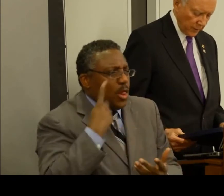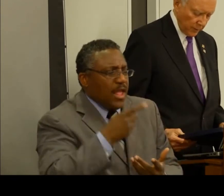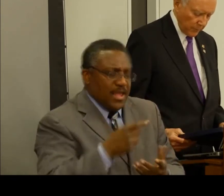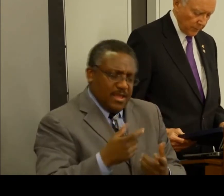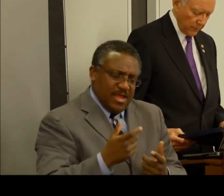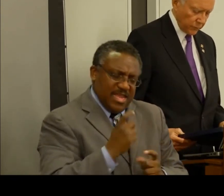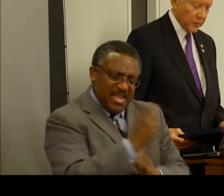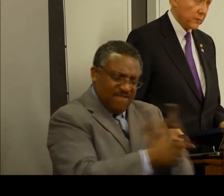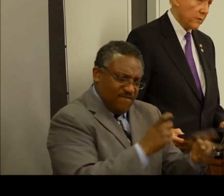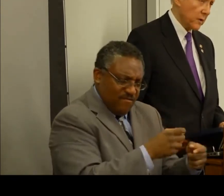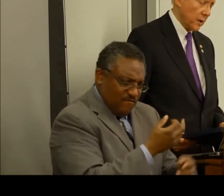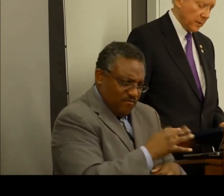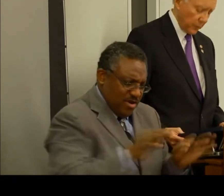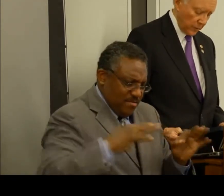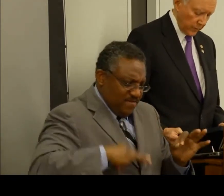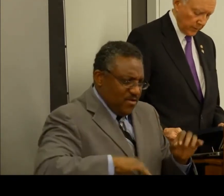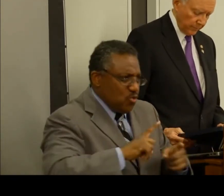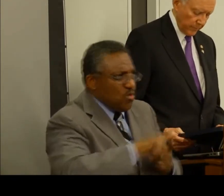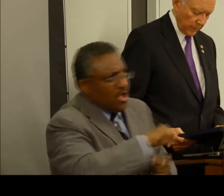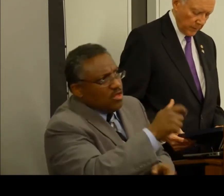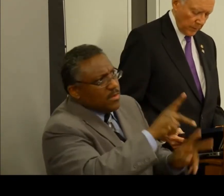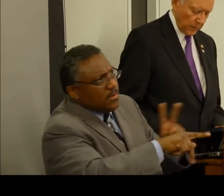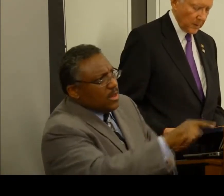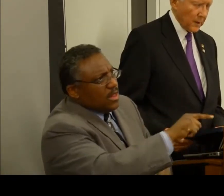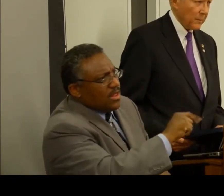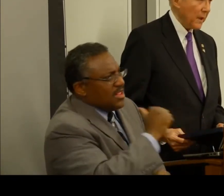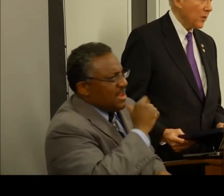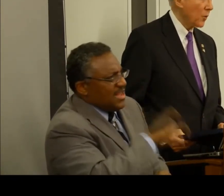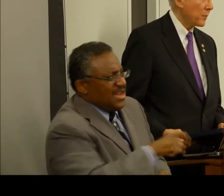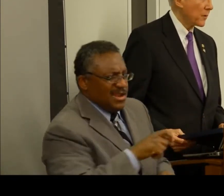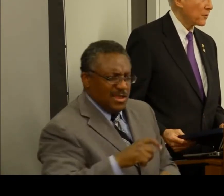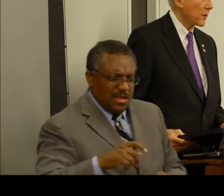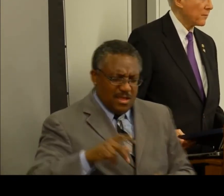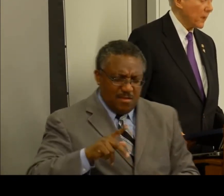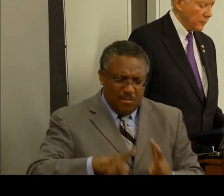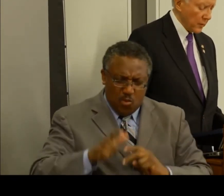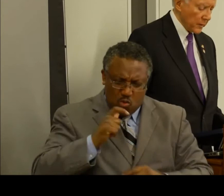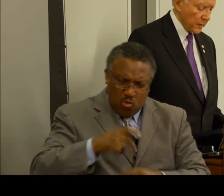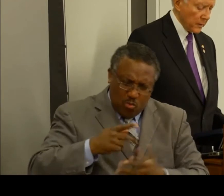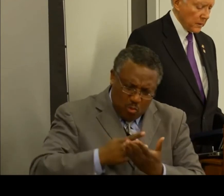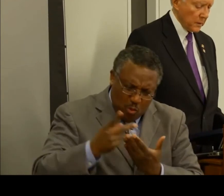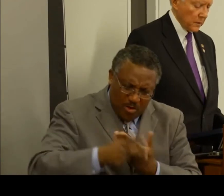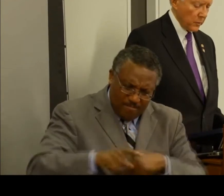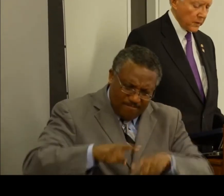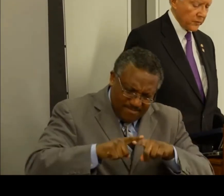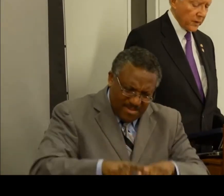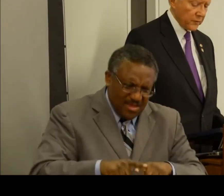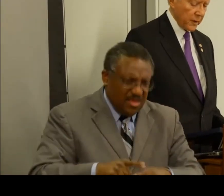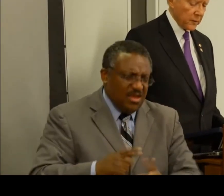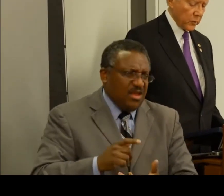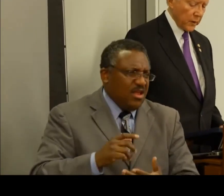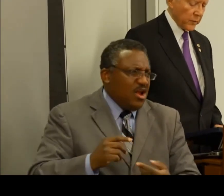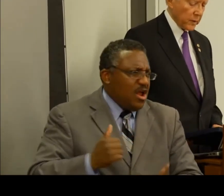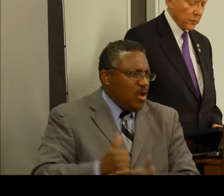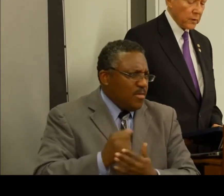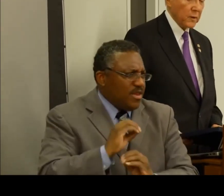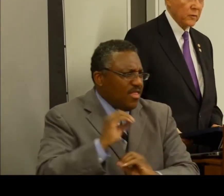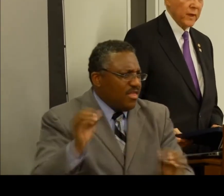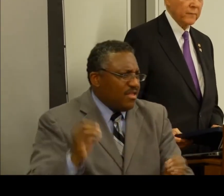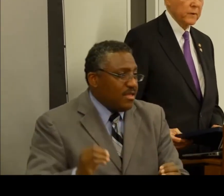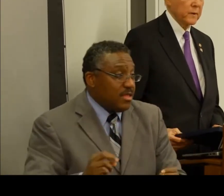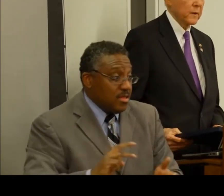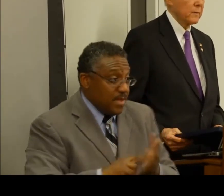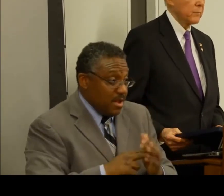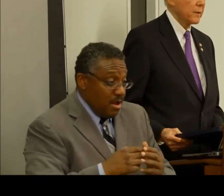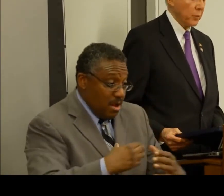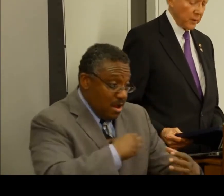certainly does not help beneficiaries of the DI program. My hope is that eventually we can set aside the rhetoric in order